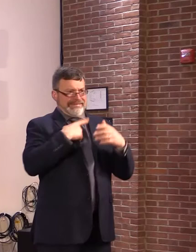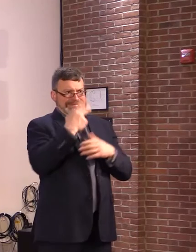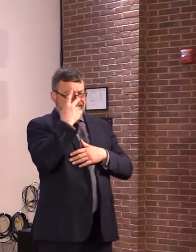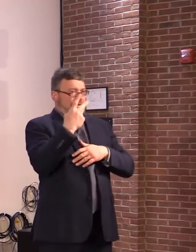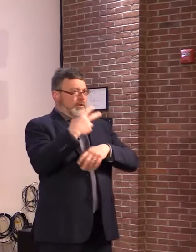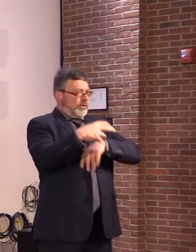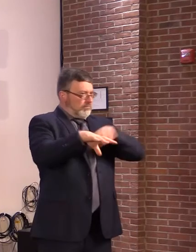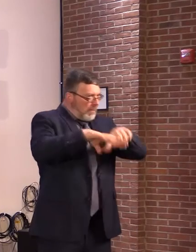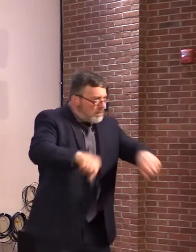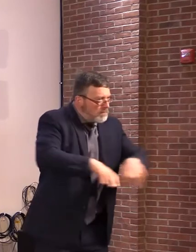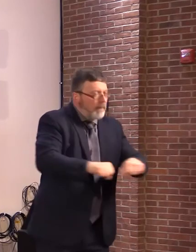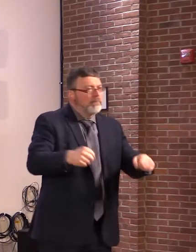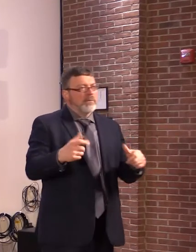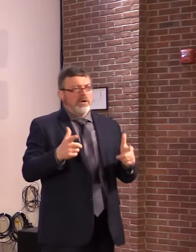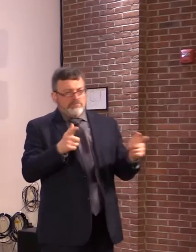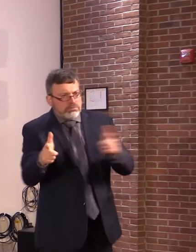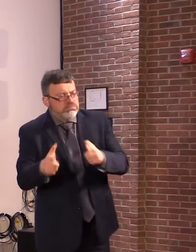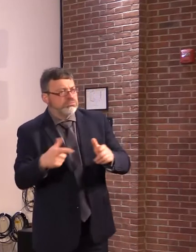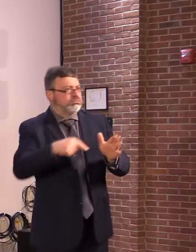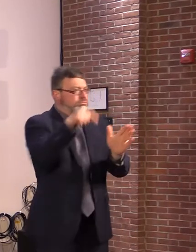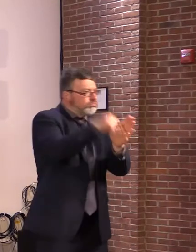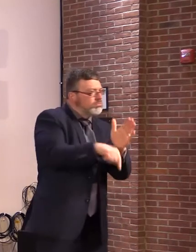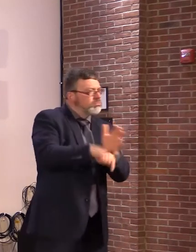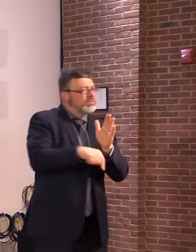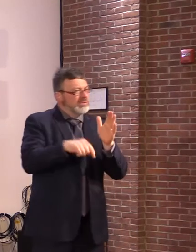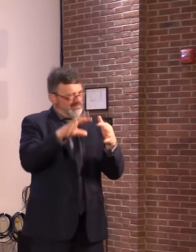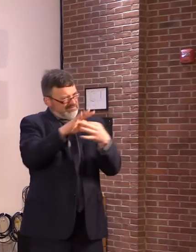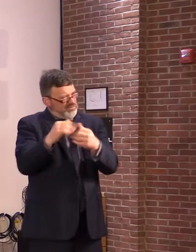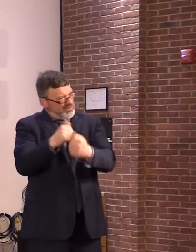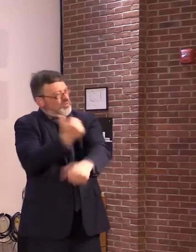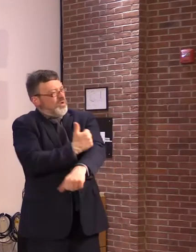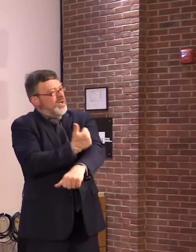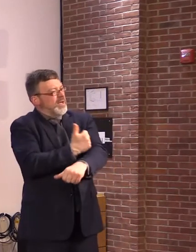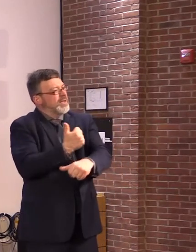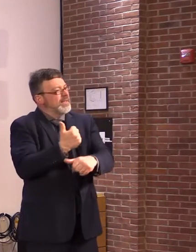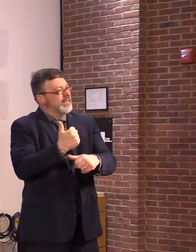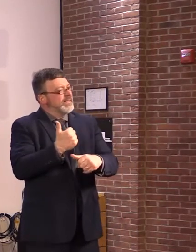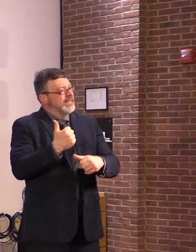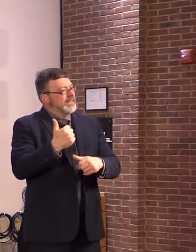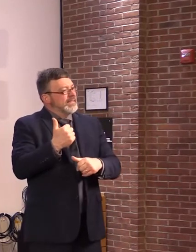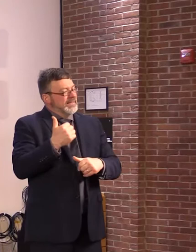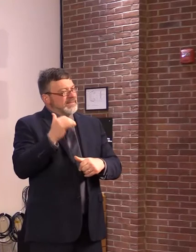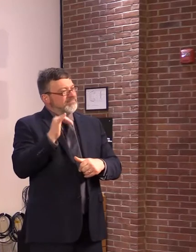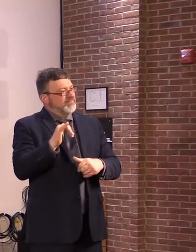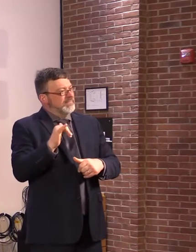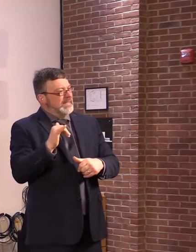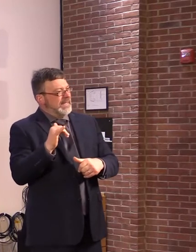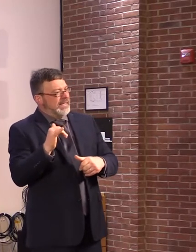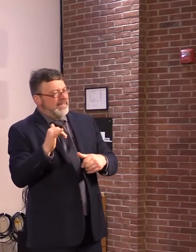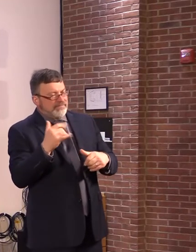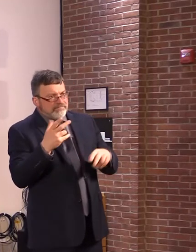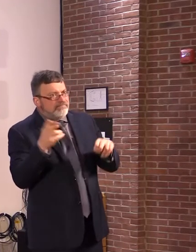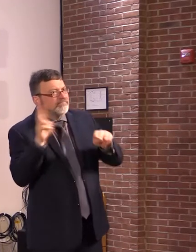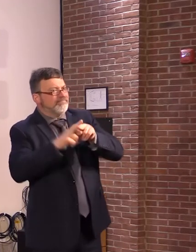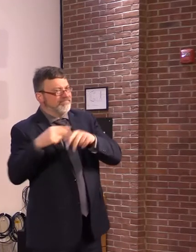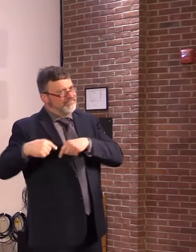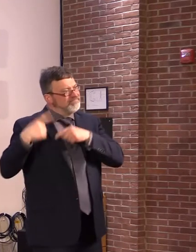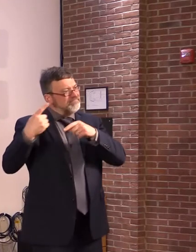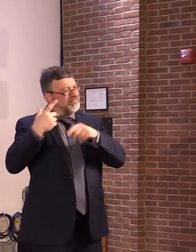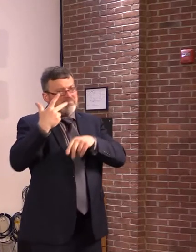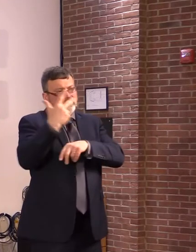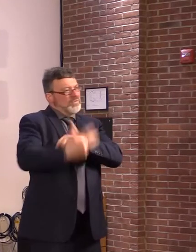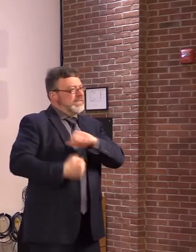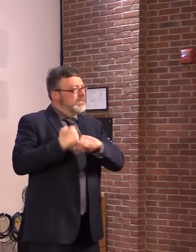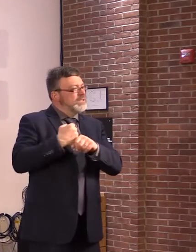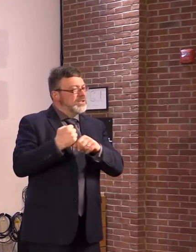for 30-plus years, the widest swath, the geographic distribution, and